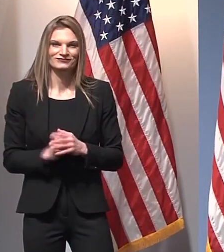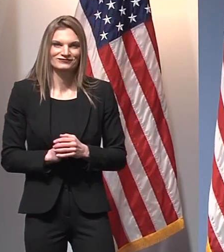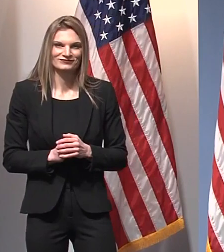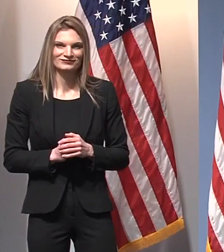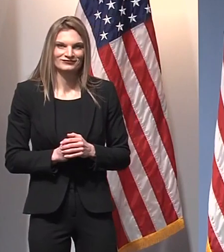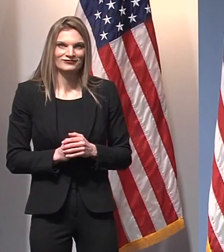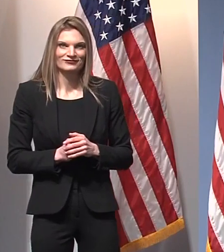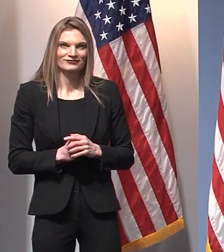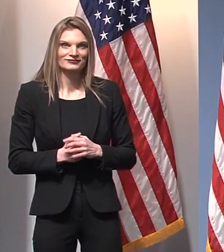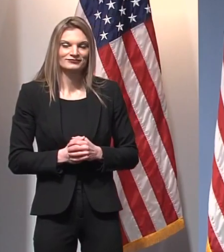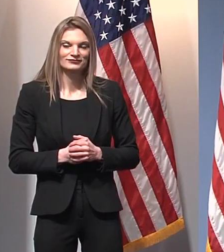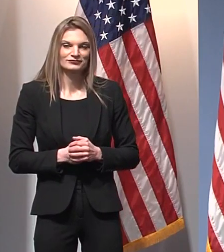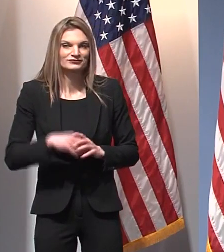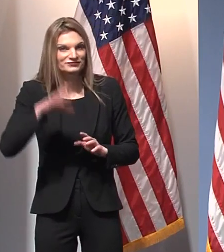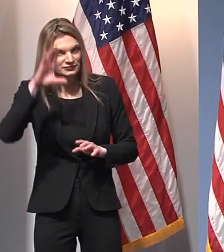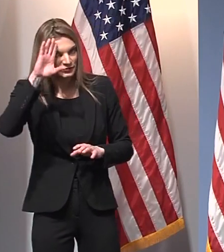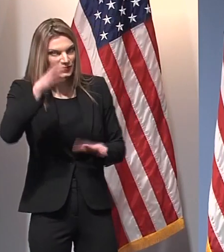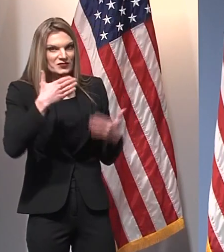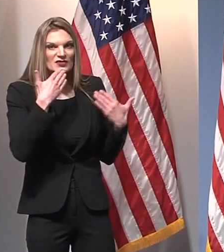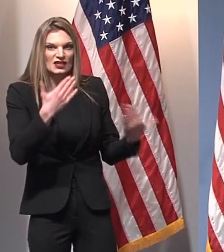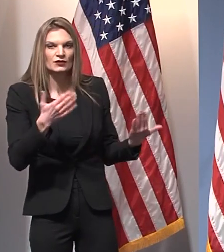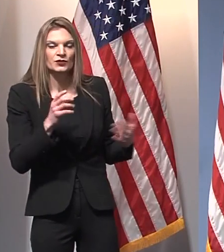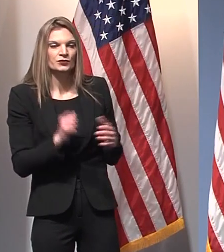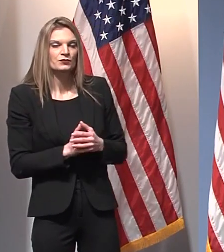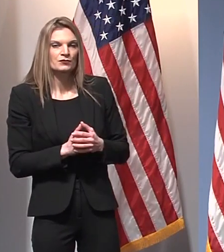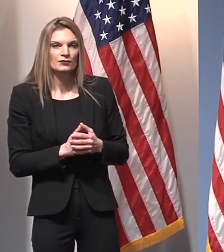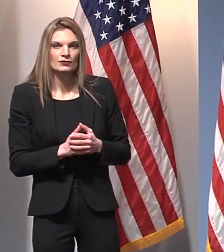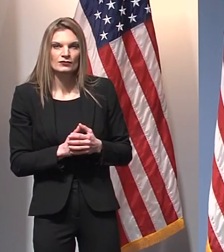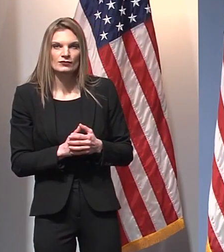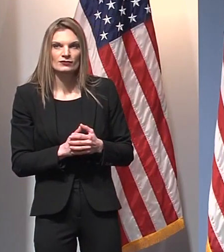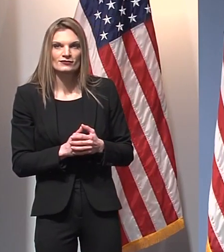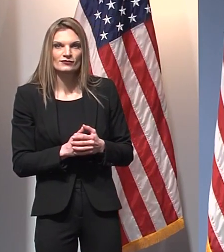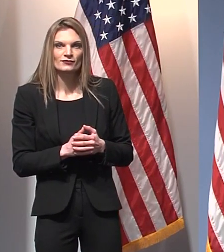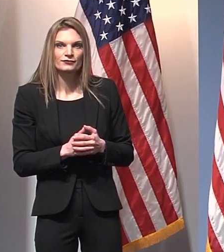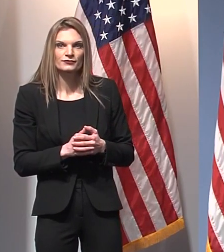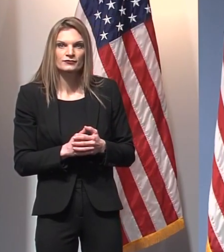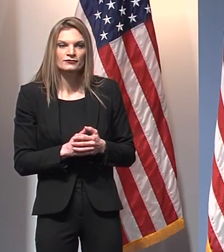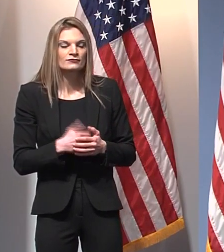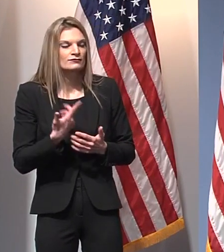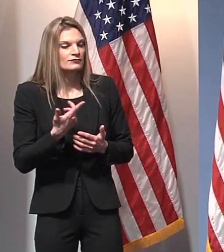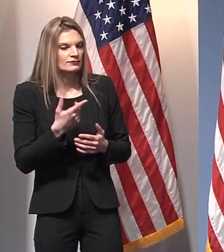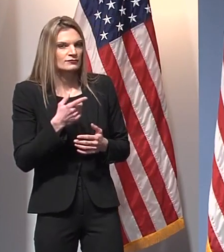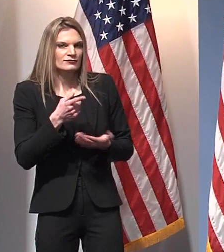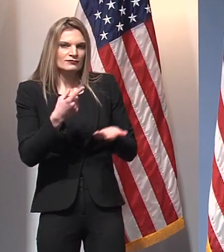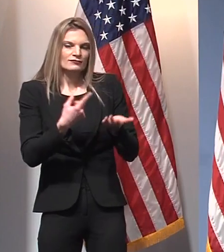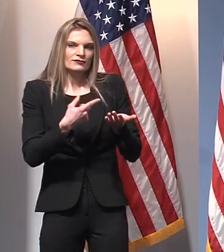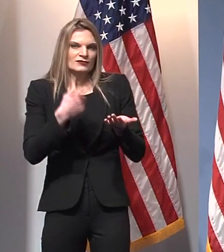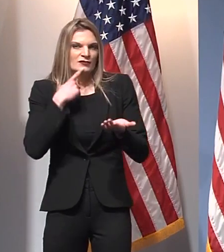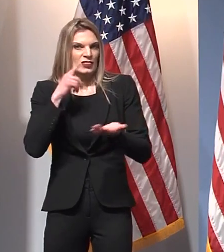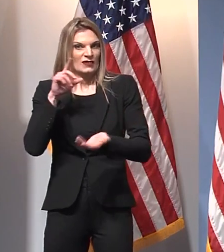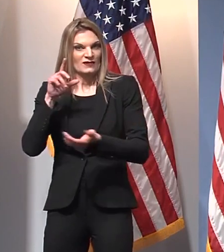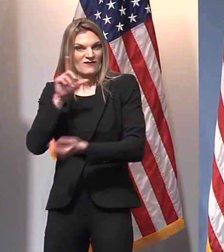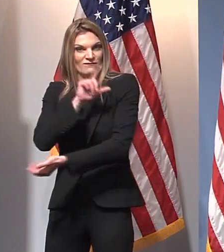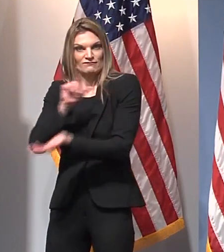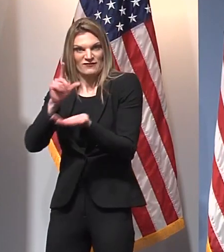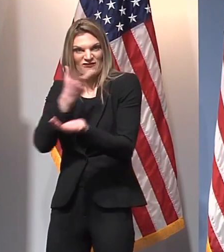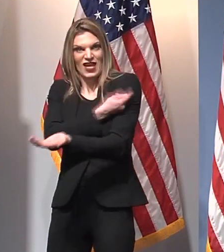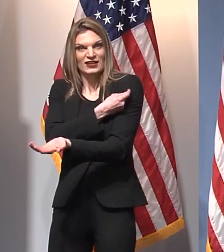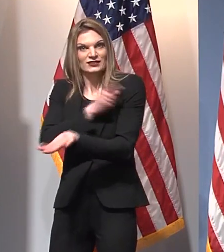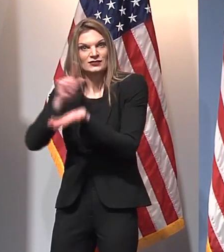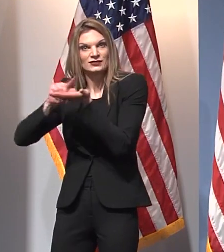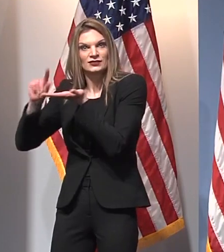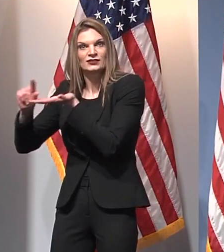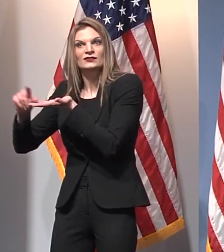Hi, thank you. I'm wondering, we've talked a lot about the disconnect between the number of vaccines distributed and the number of vaccines